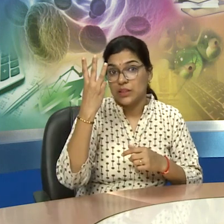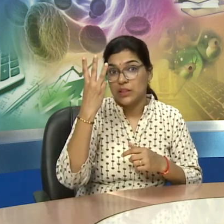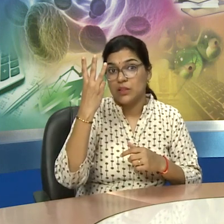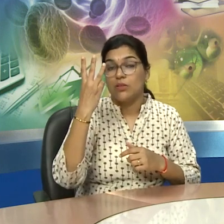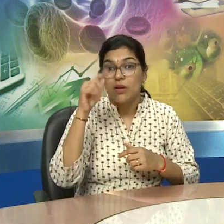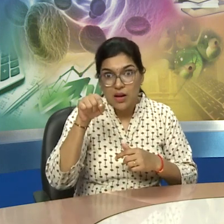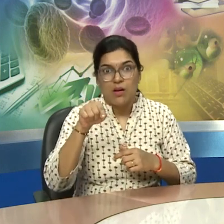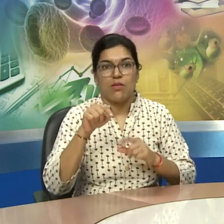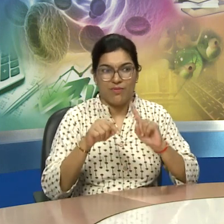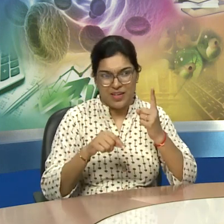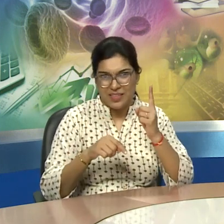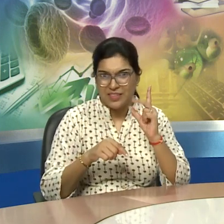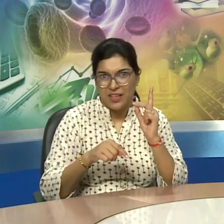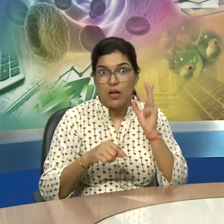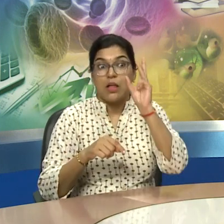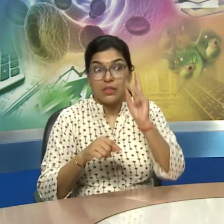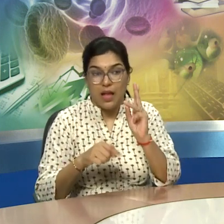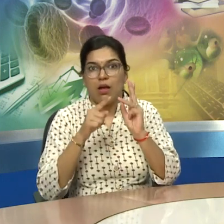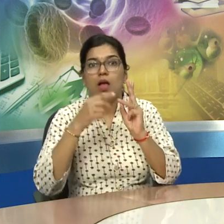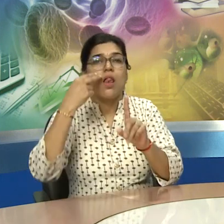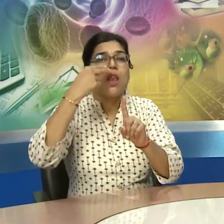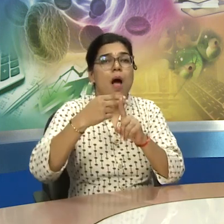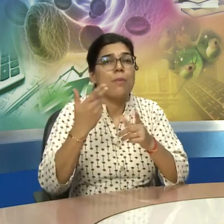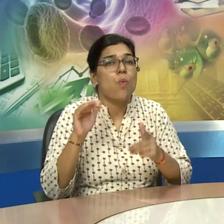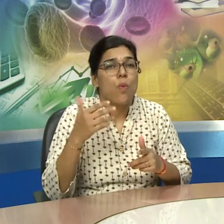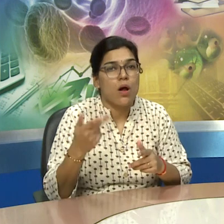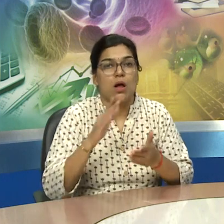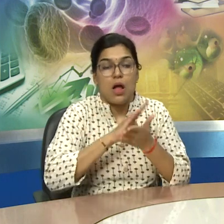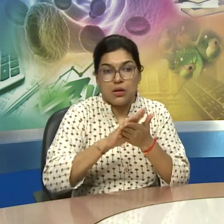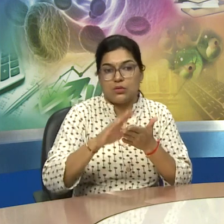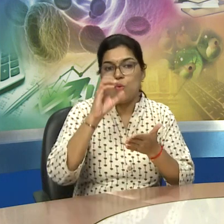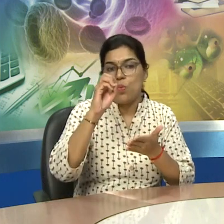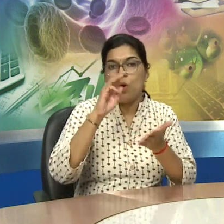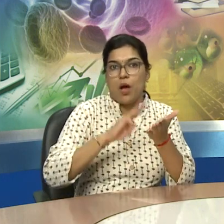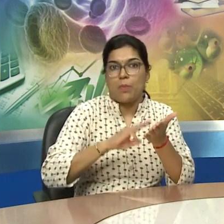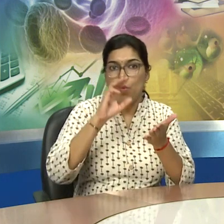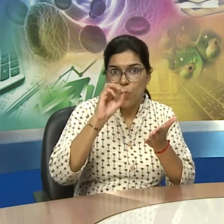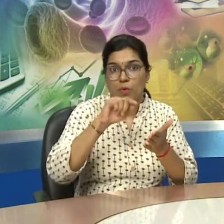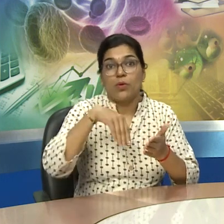and the third species name was homo erectus